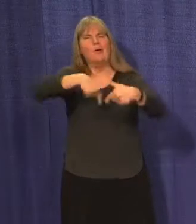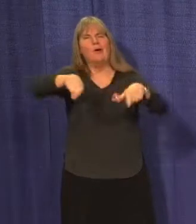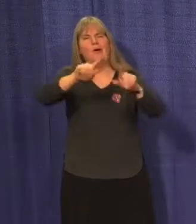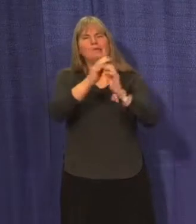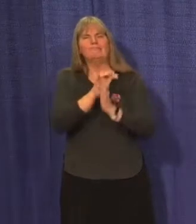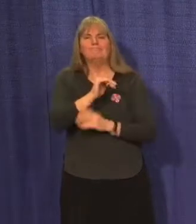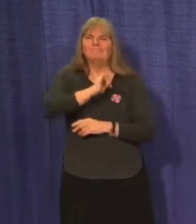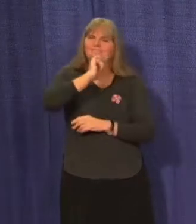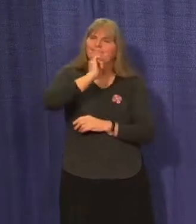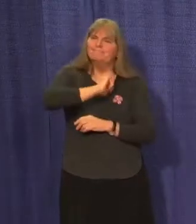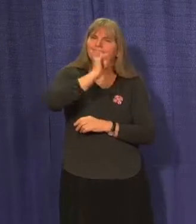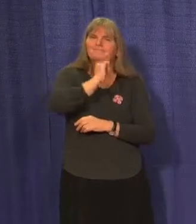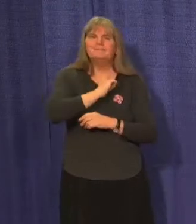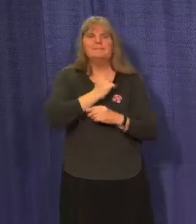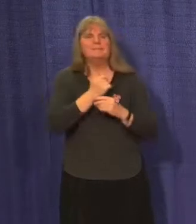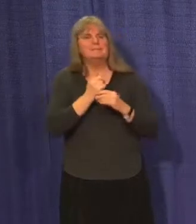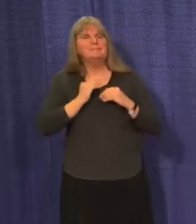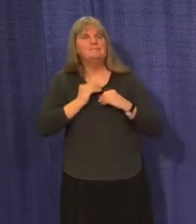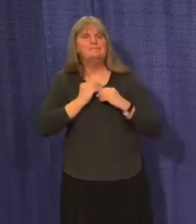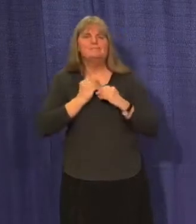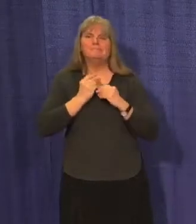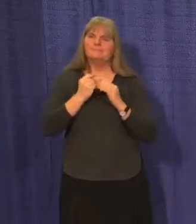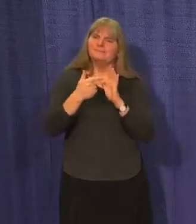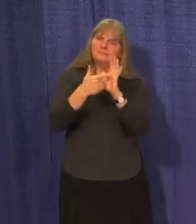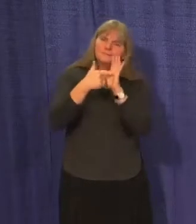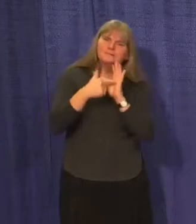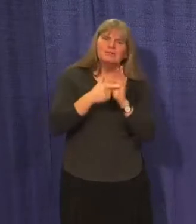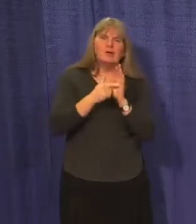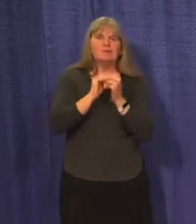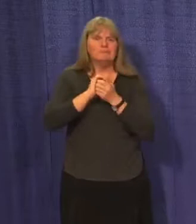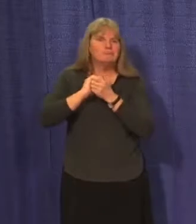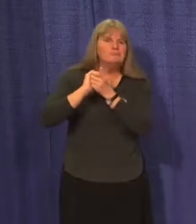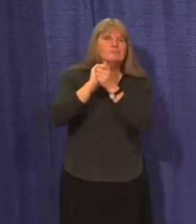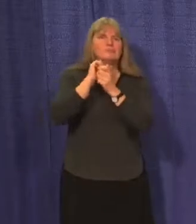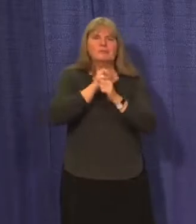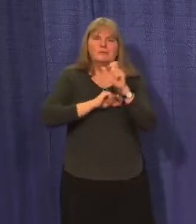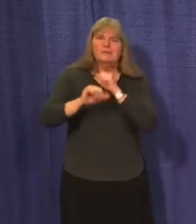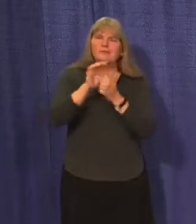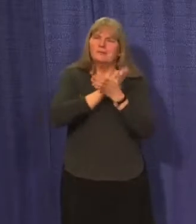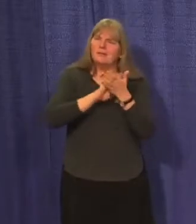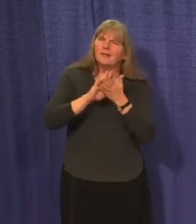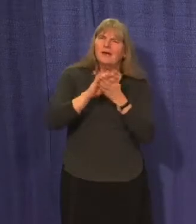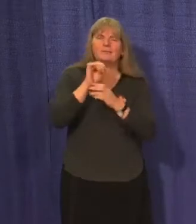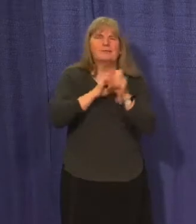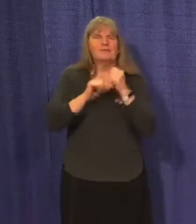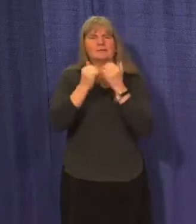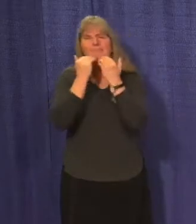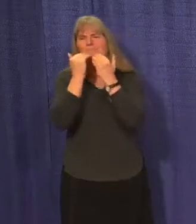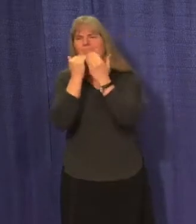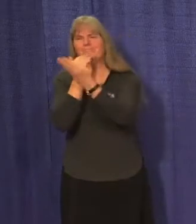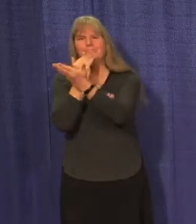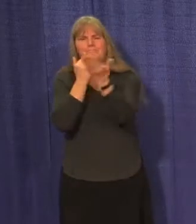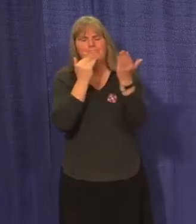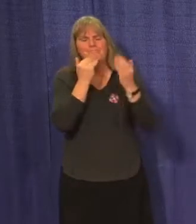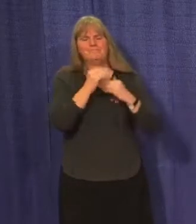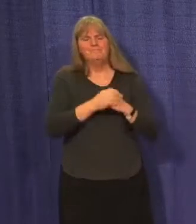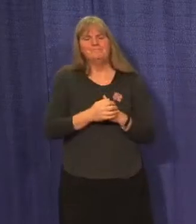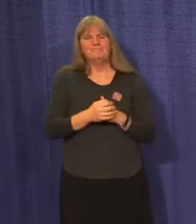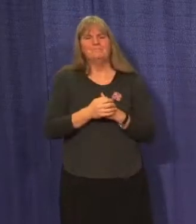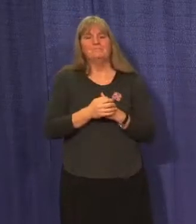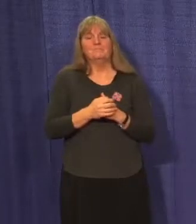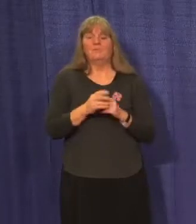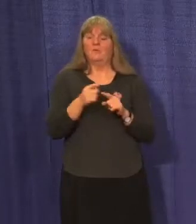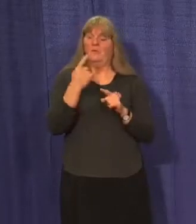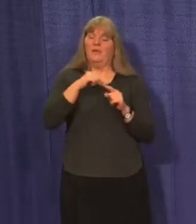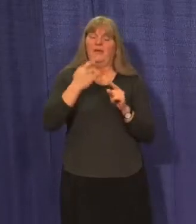patient and tolerant and who have demonstrated solidarity and kindness in the face of hardship. As